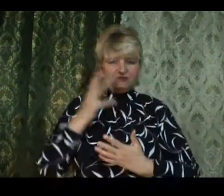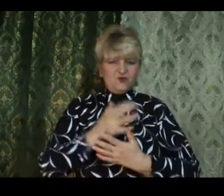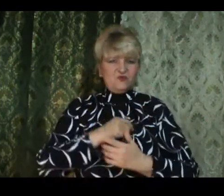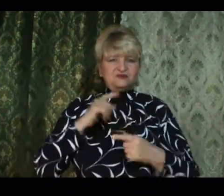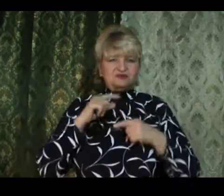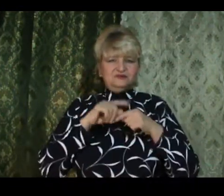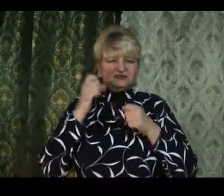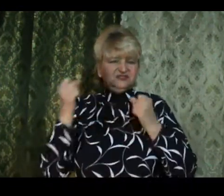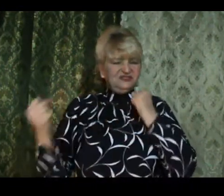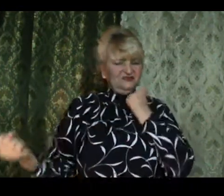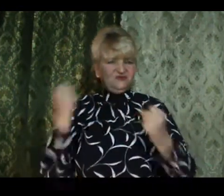Okay.